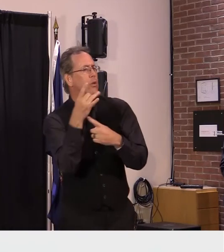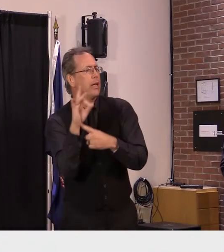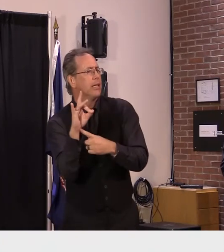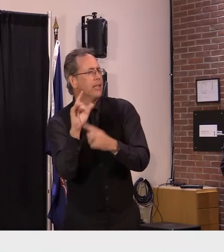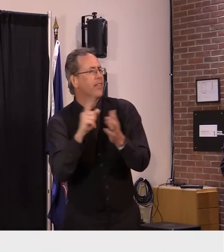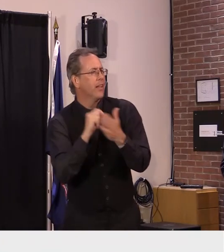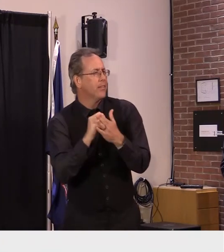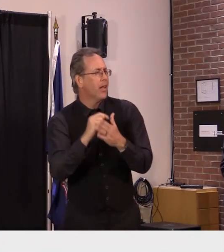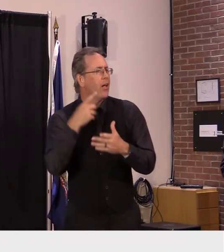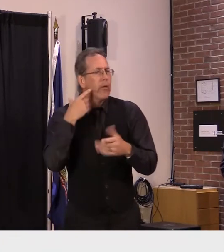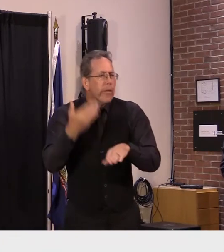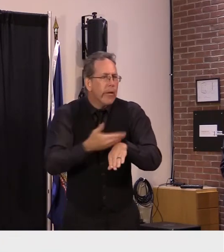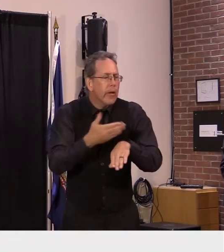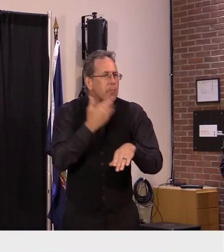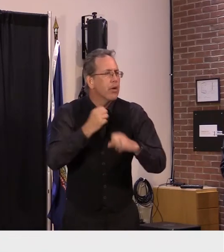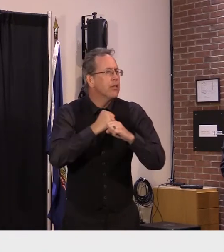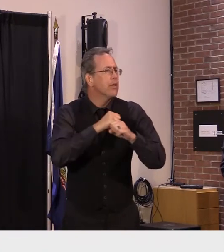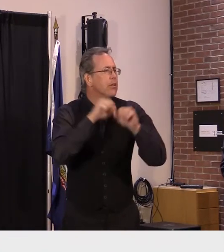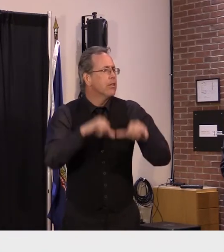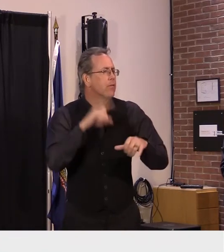upgrades and so forth the schools